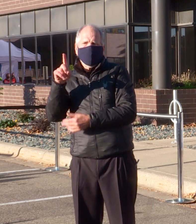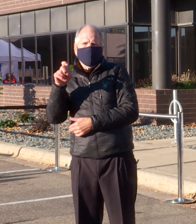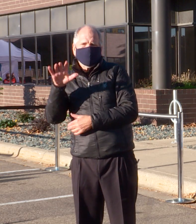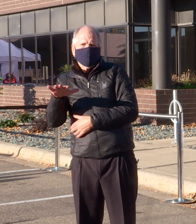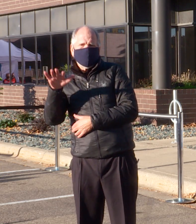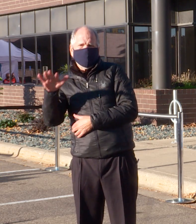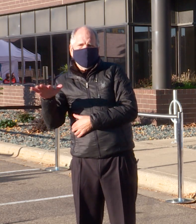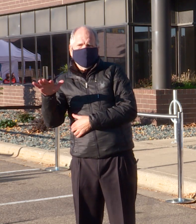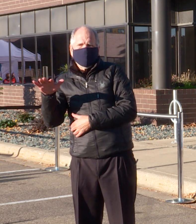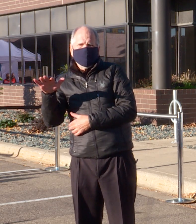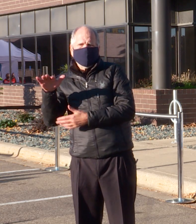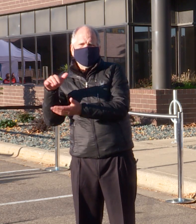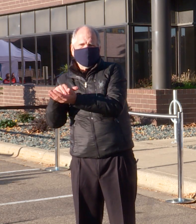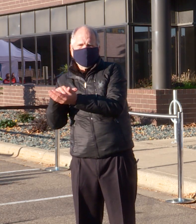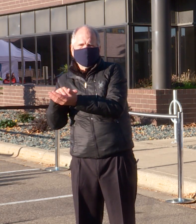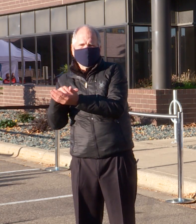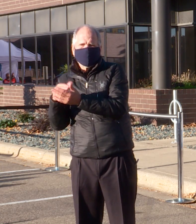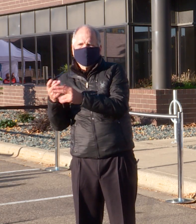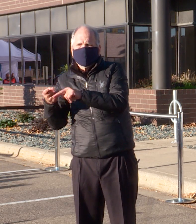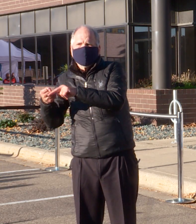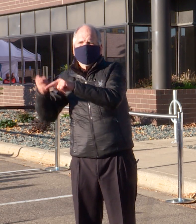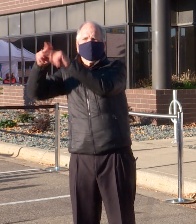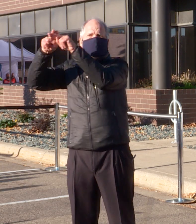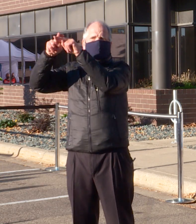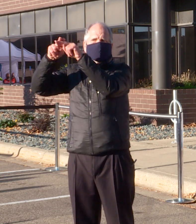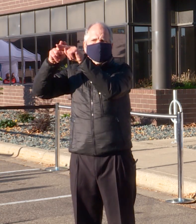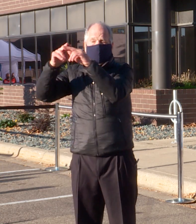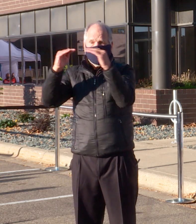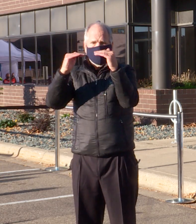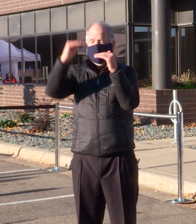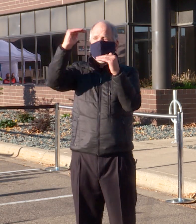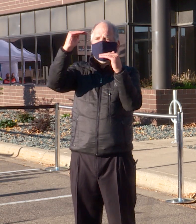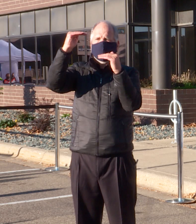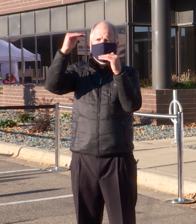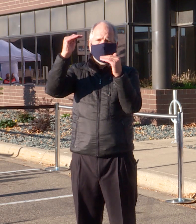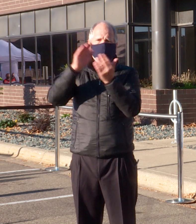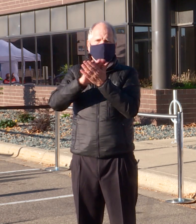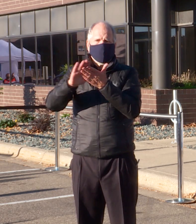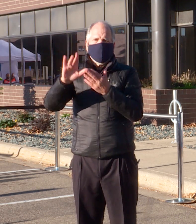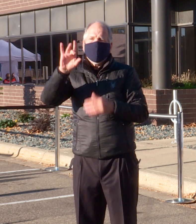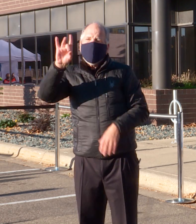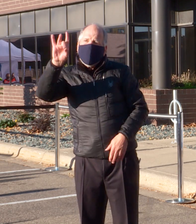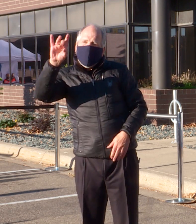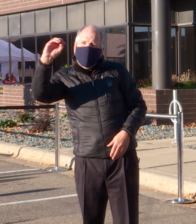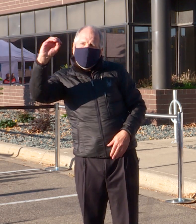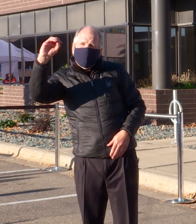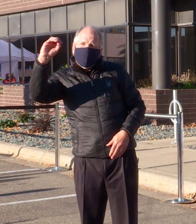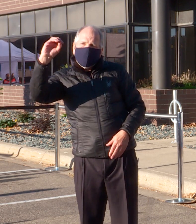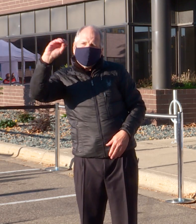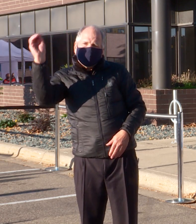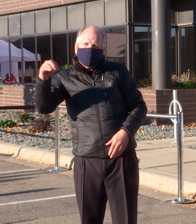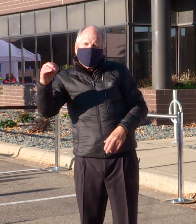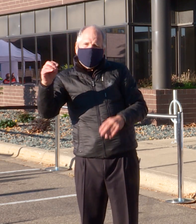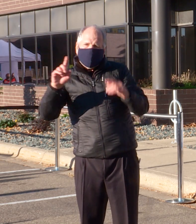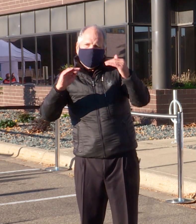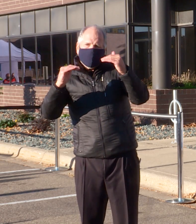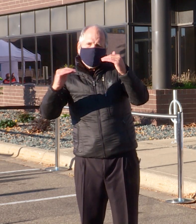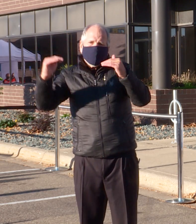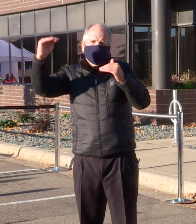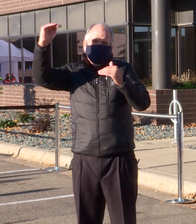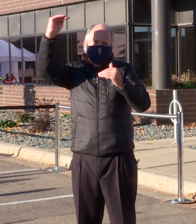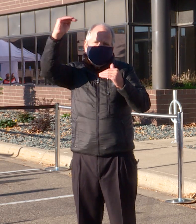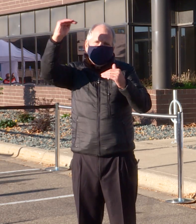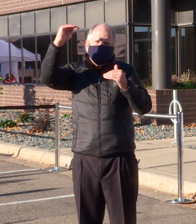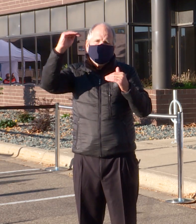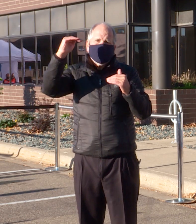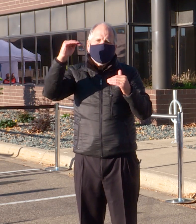ballots. That's an increase of approximately 580 percent in the number of absentee ballots that have been issued by the same point in